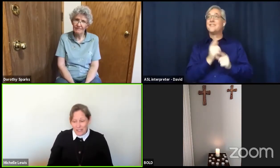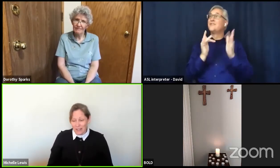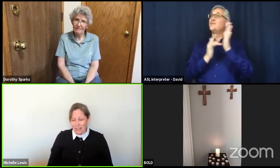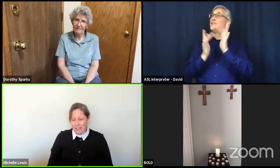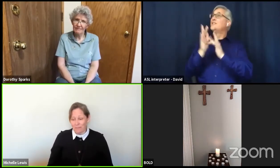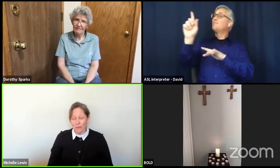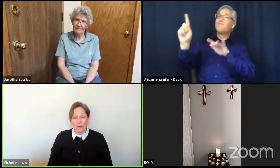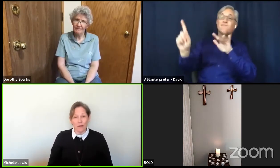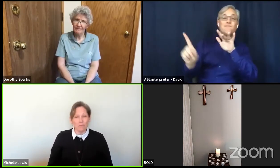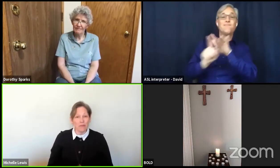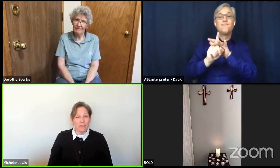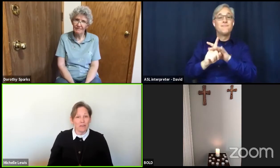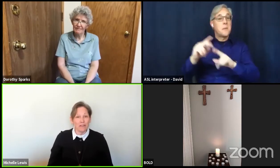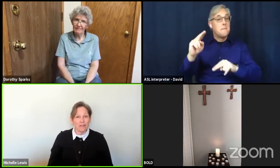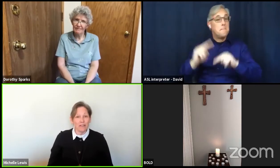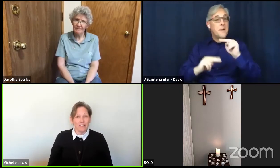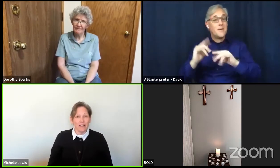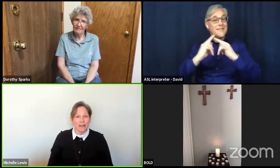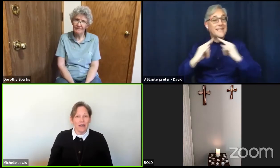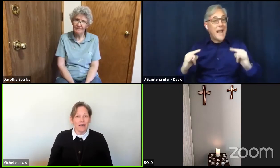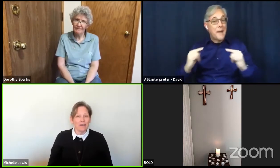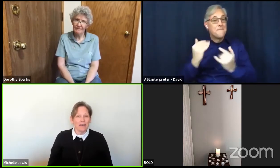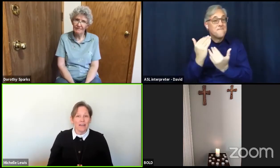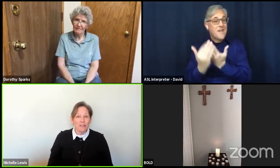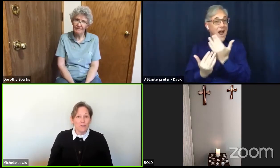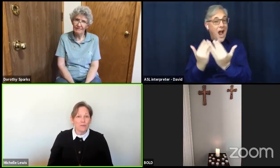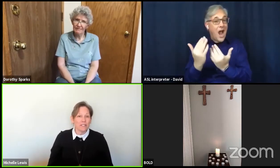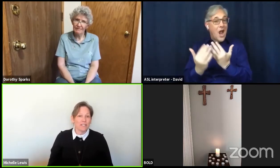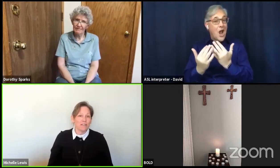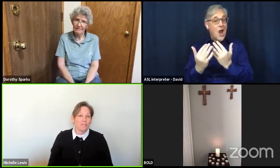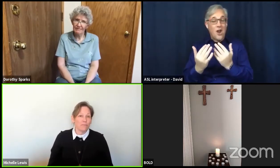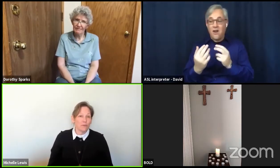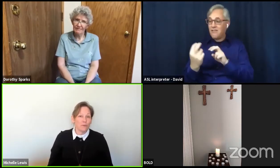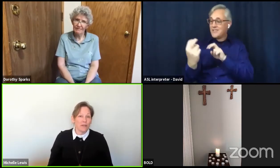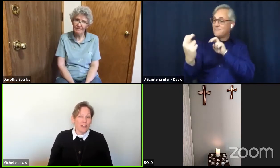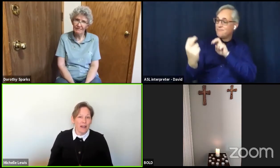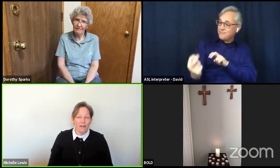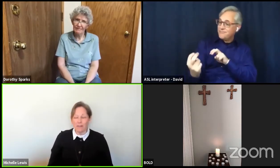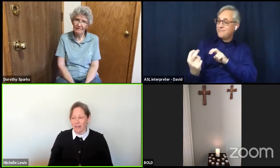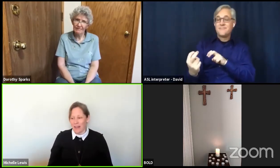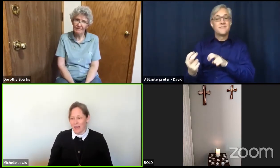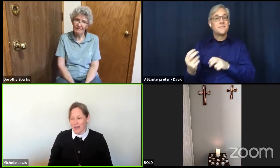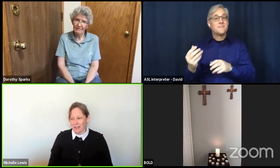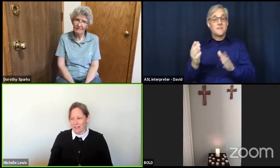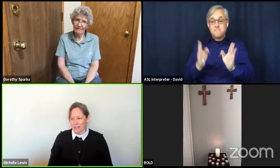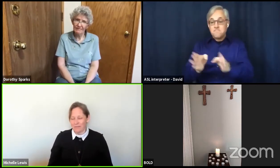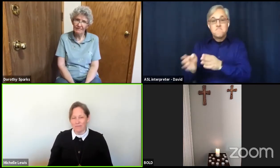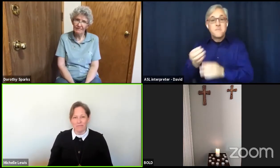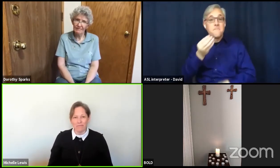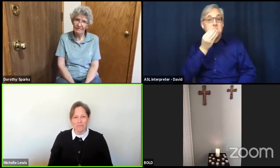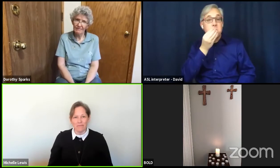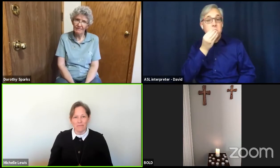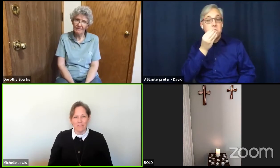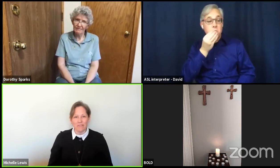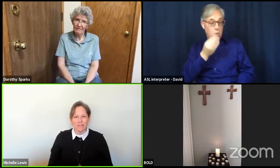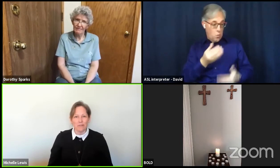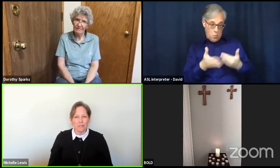for a meal, and uses the food we have on hand to spend